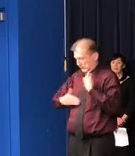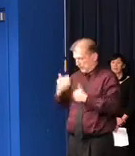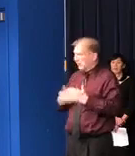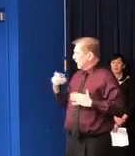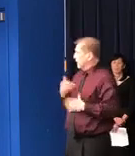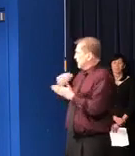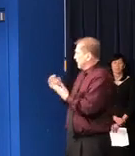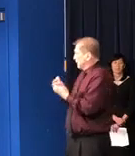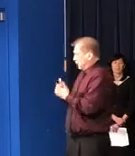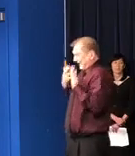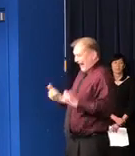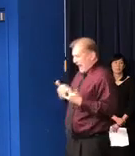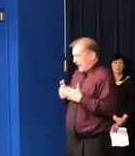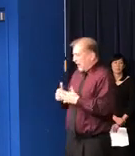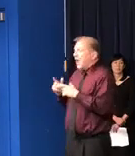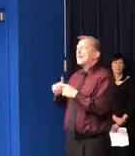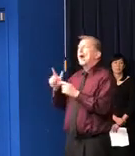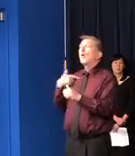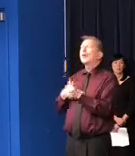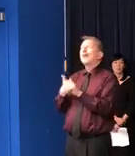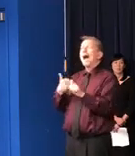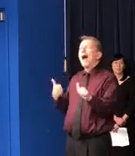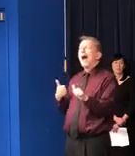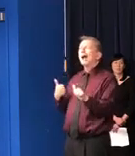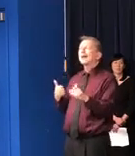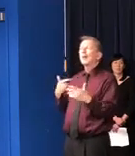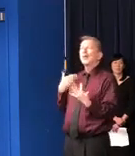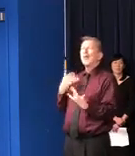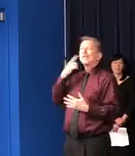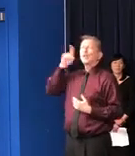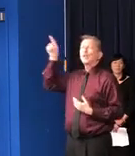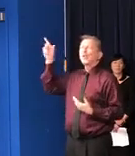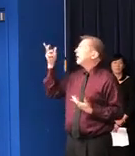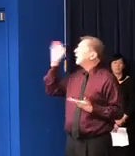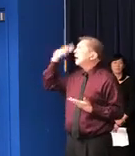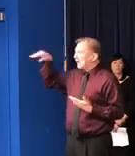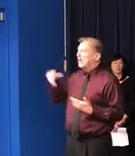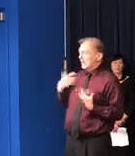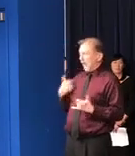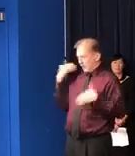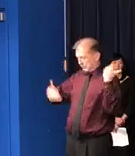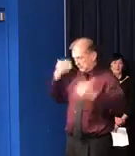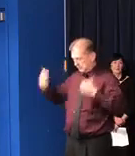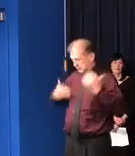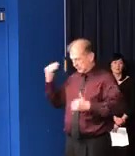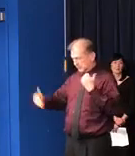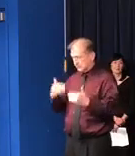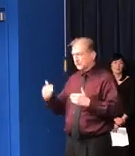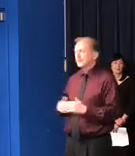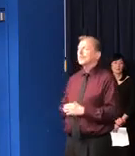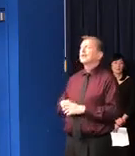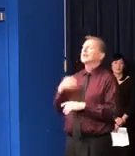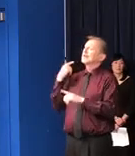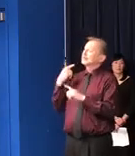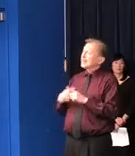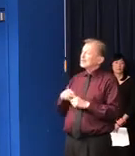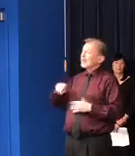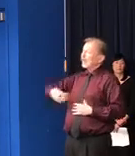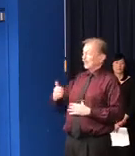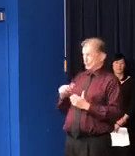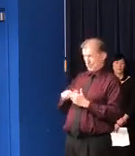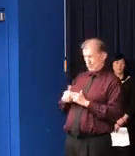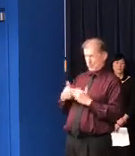then I just want to point out that there's one more bottleneck in this that's very difficult to overcome.